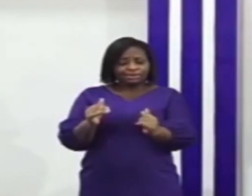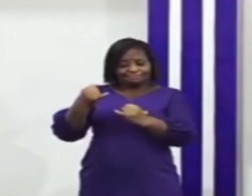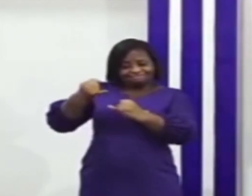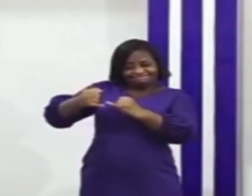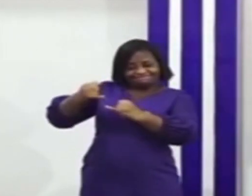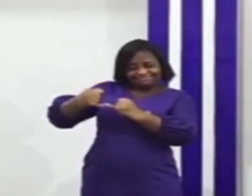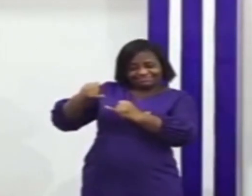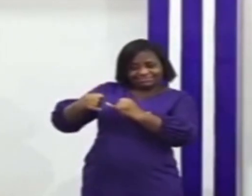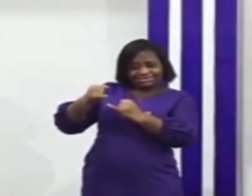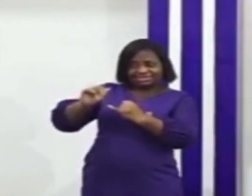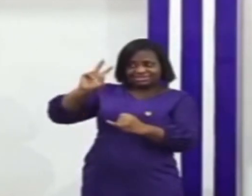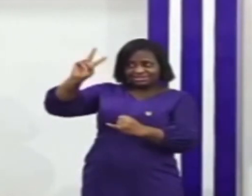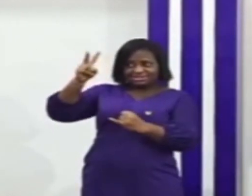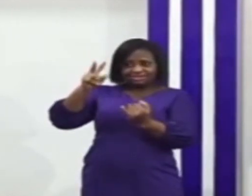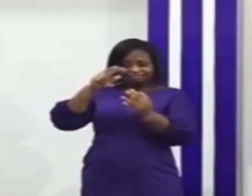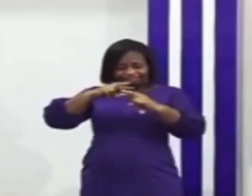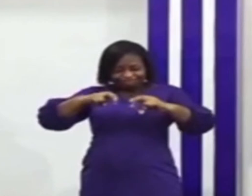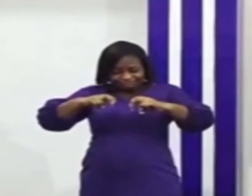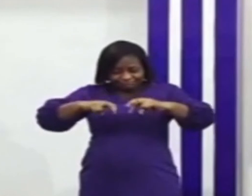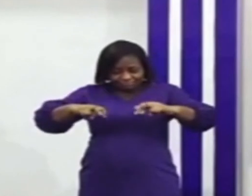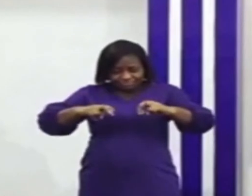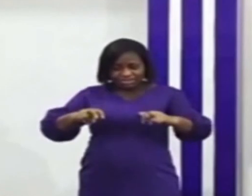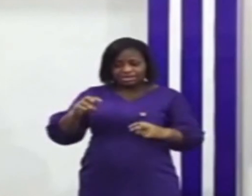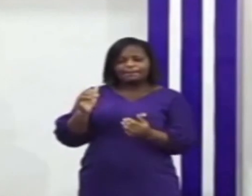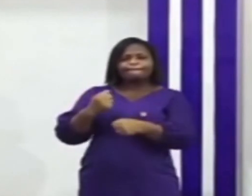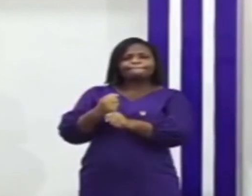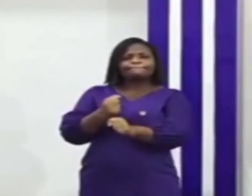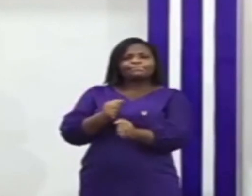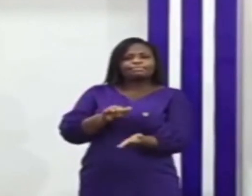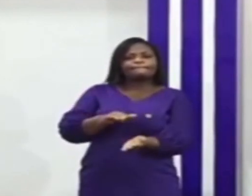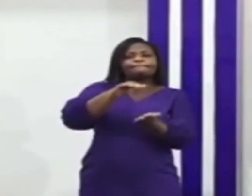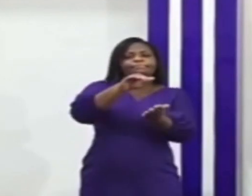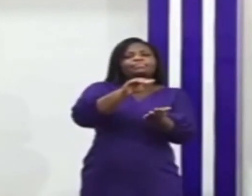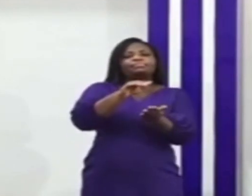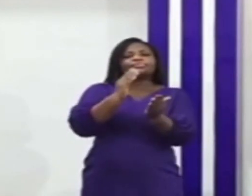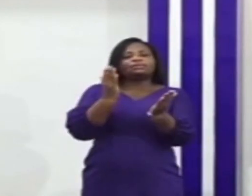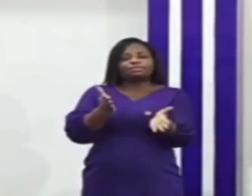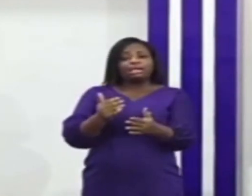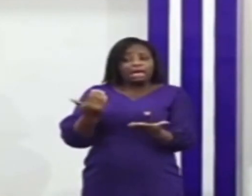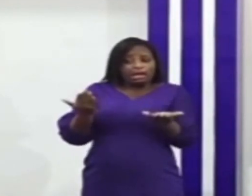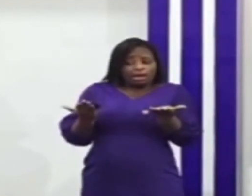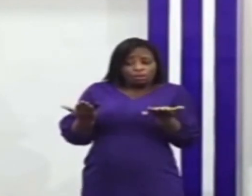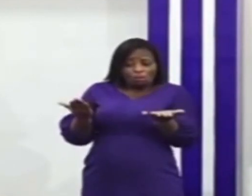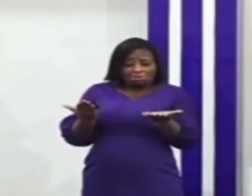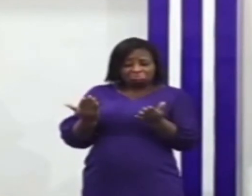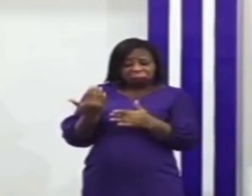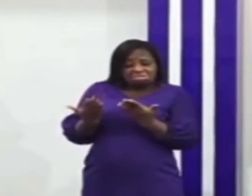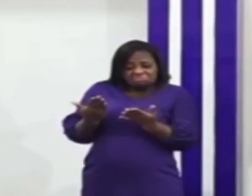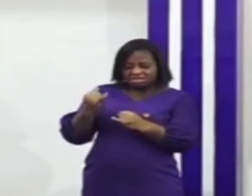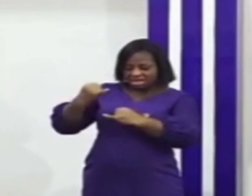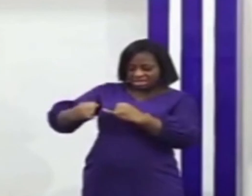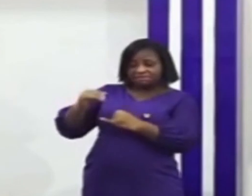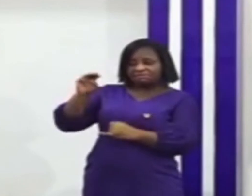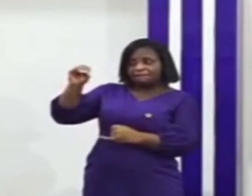second level validation of 340 million and make payments accordingly expect that by the end of may they